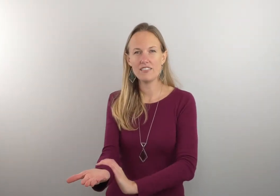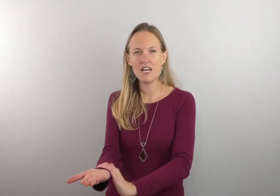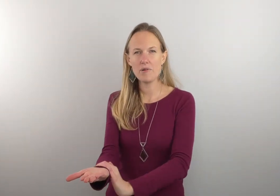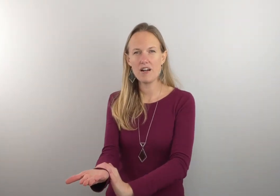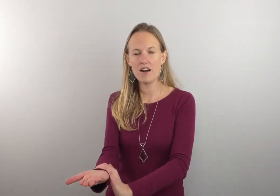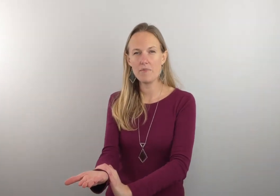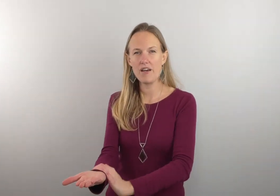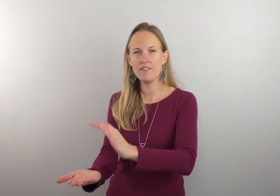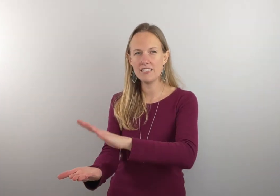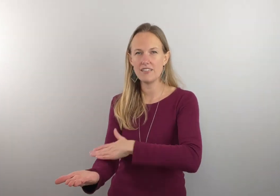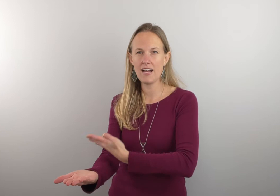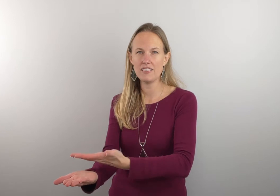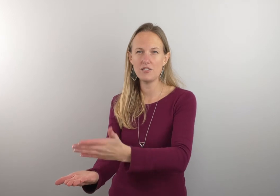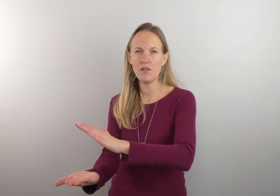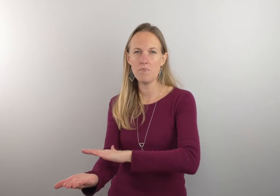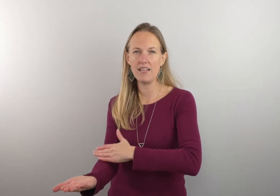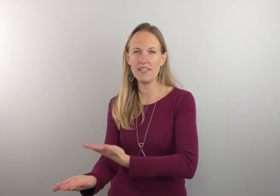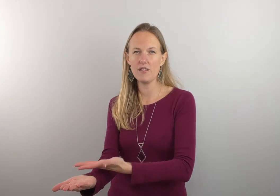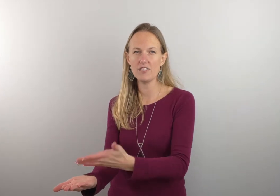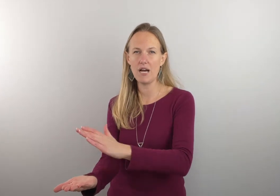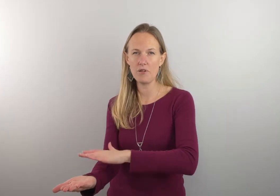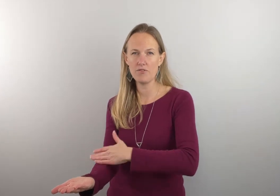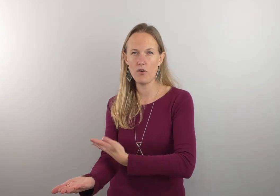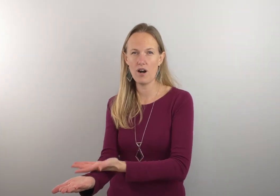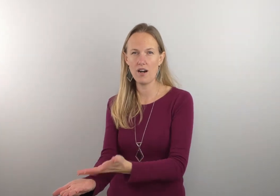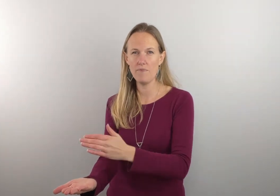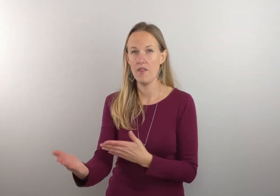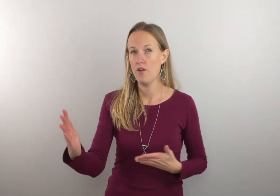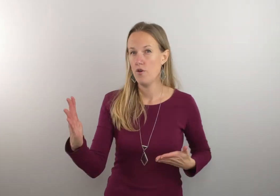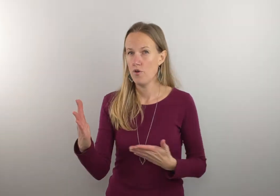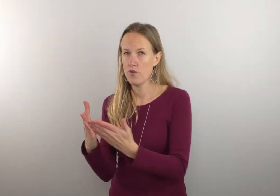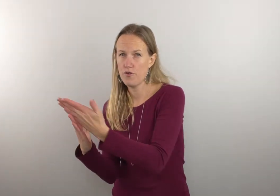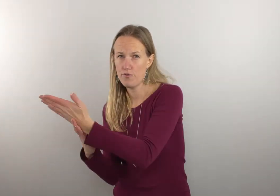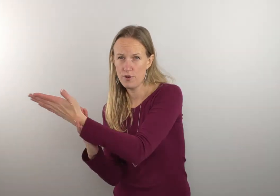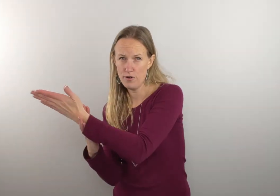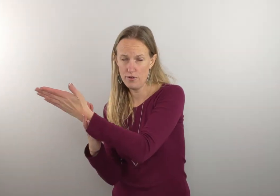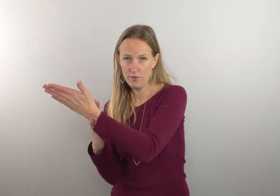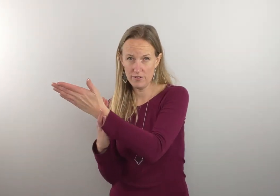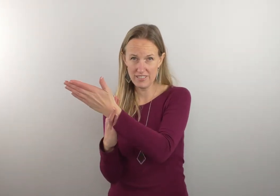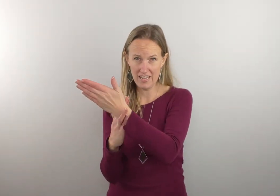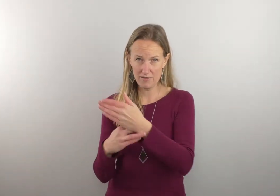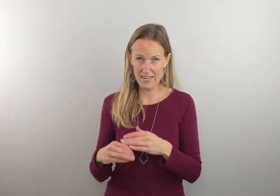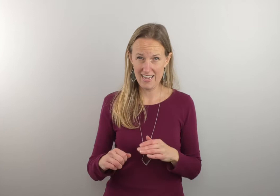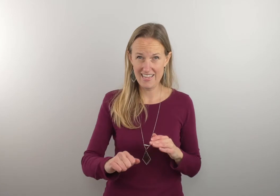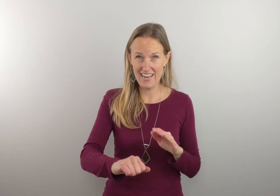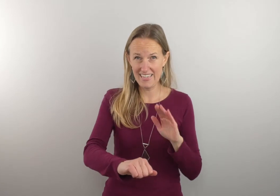-dominant arm out and you're kind of showing a melody over top of your forearm through we've done that already and the night